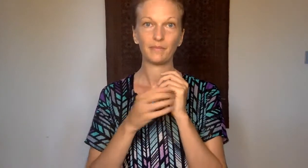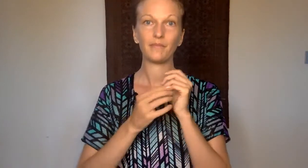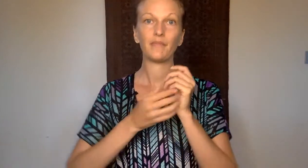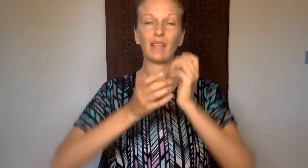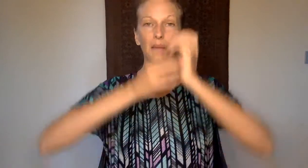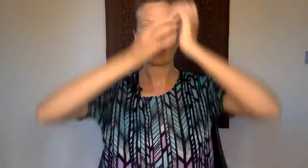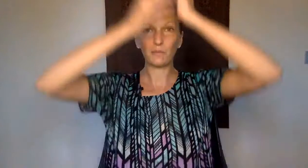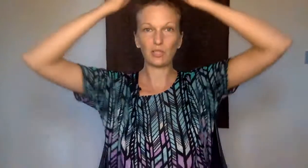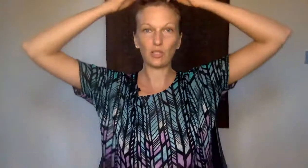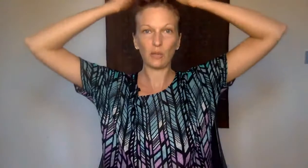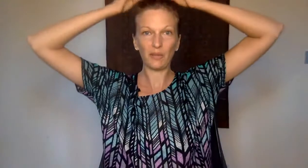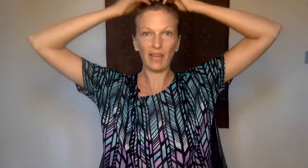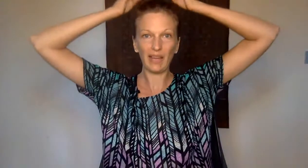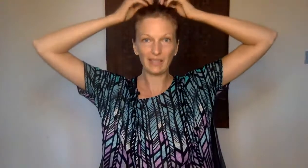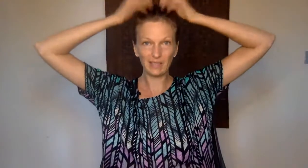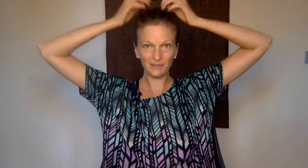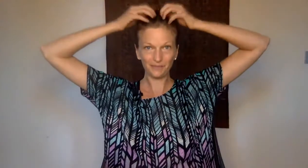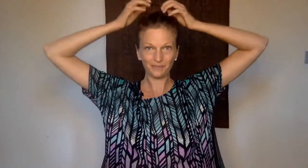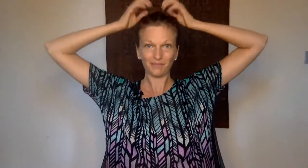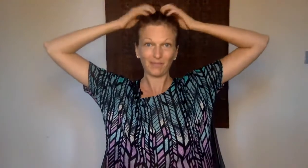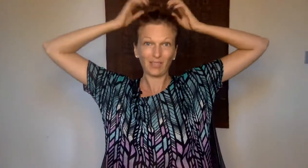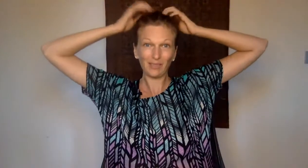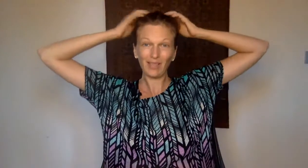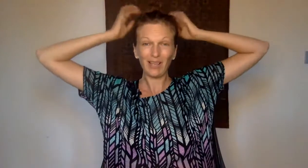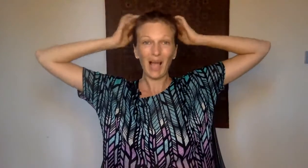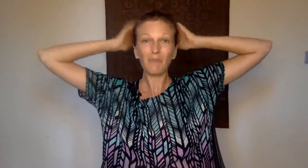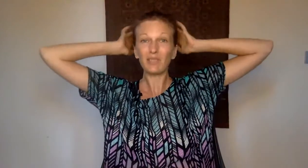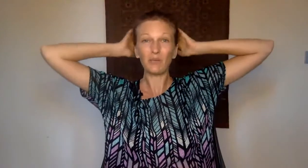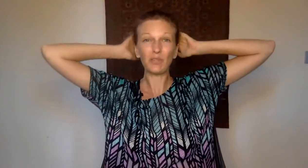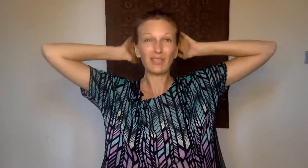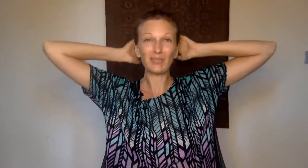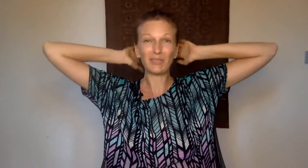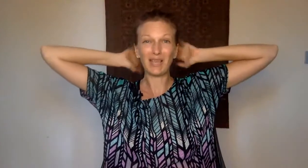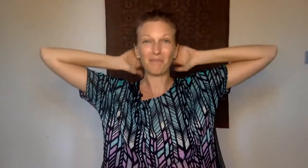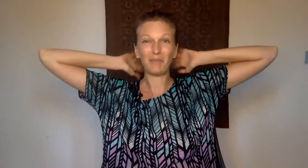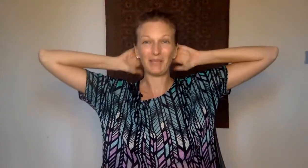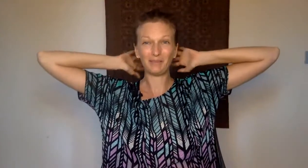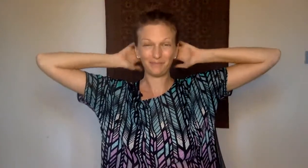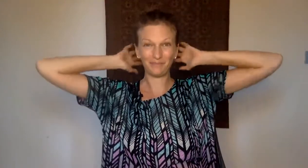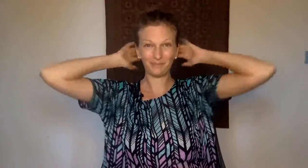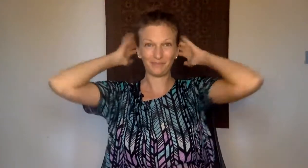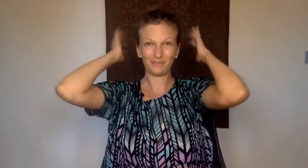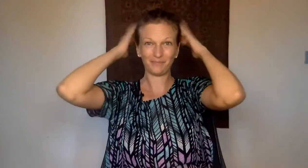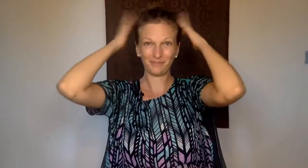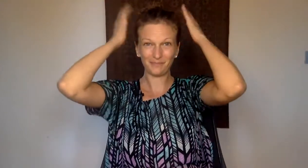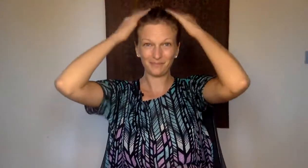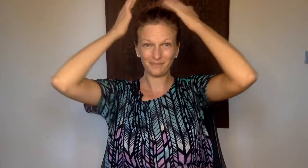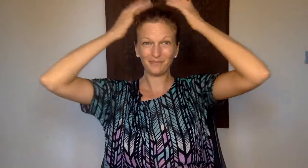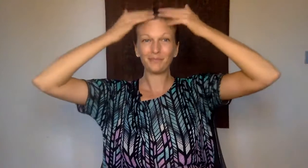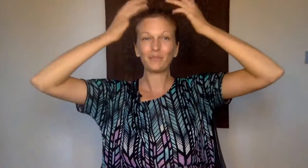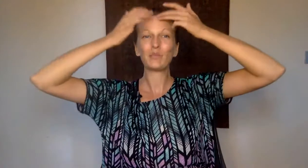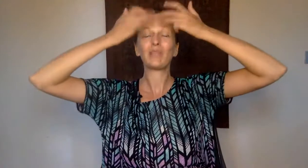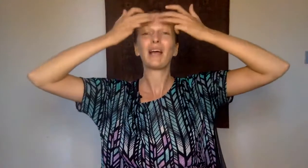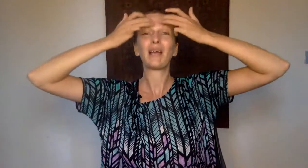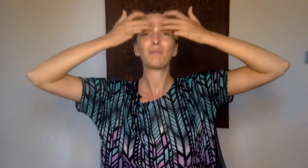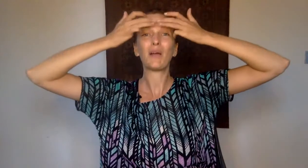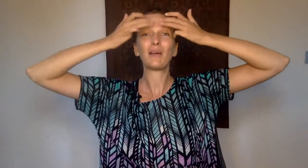Tapping up to the top of the head. I'm done with this resentment. Between the eyebrows.